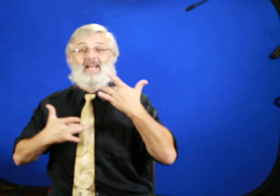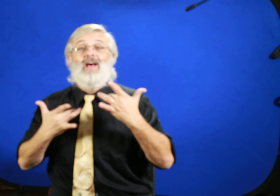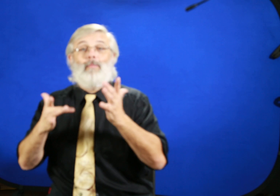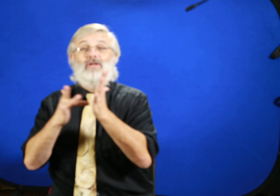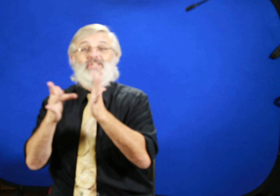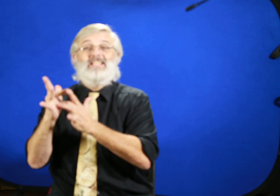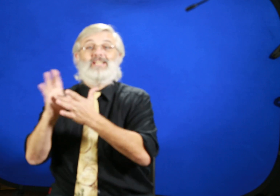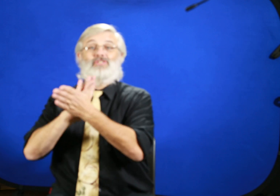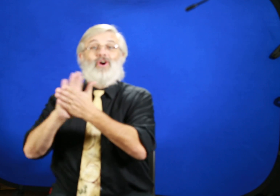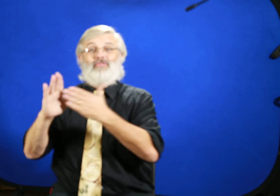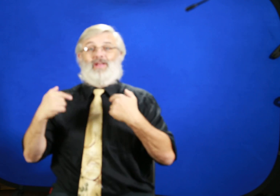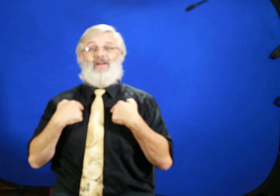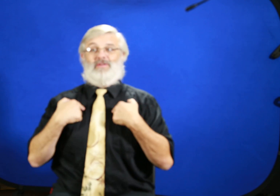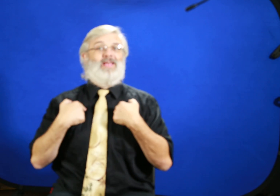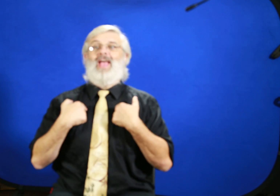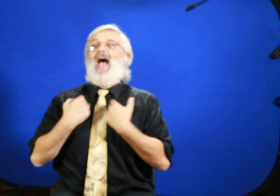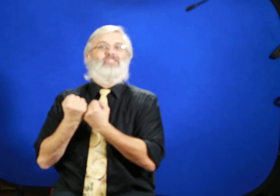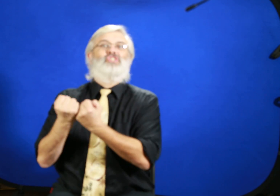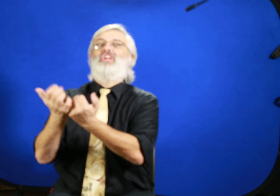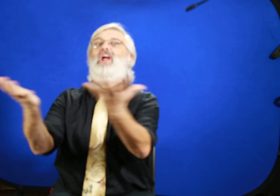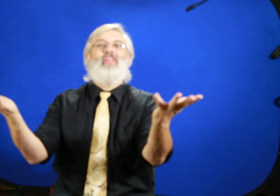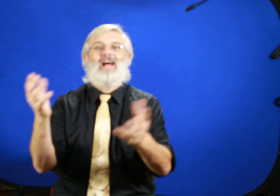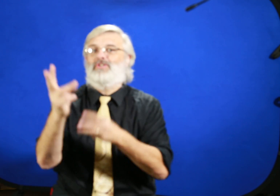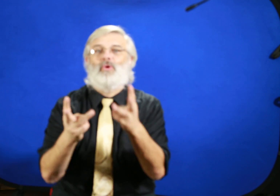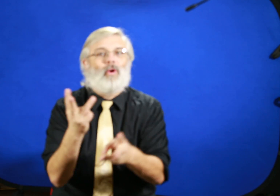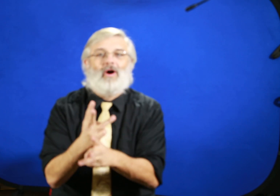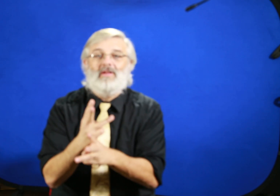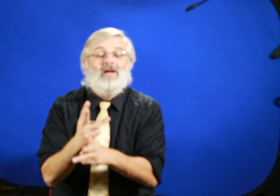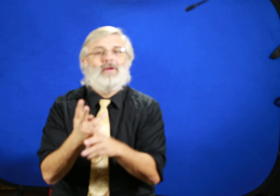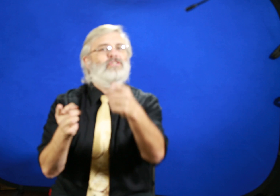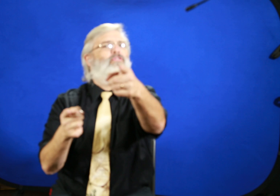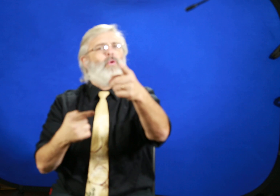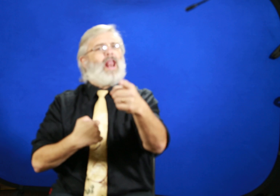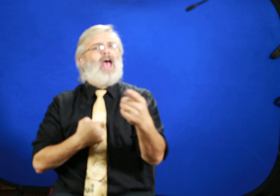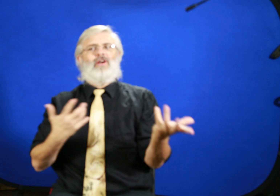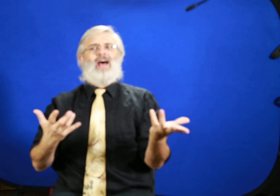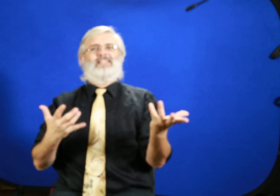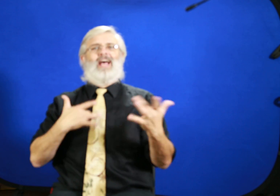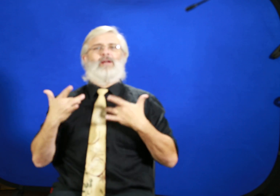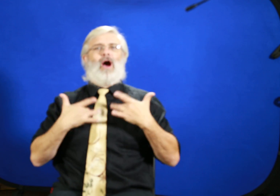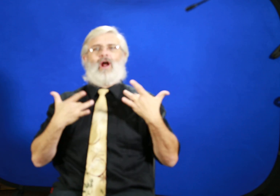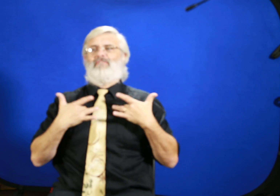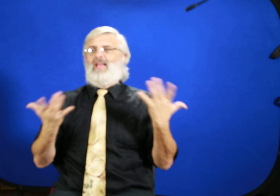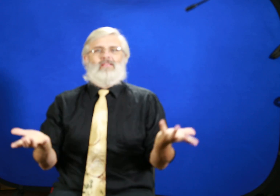about Jesus forgiving me and share that to the world. Because if you and I are not excited about our faith,